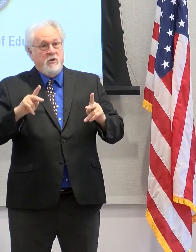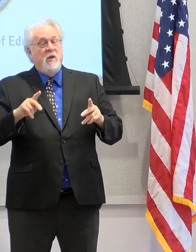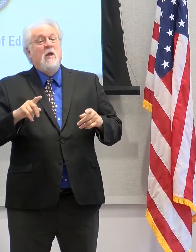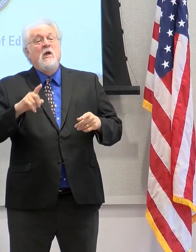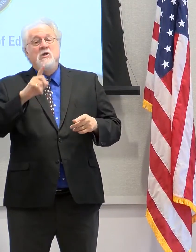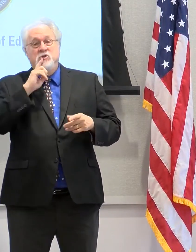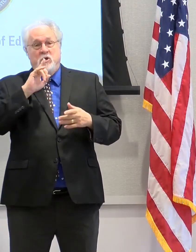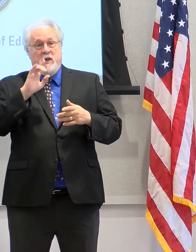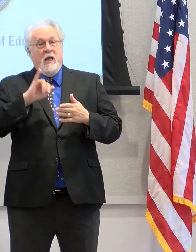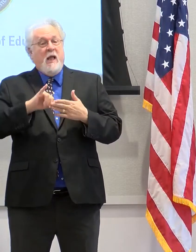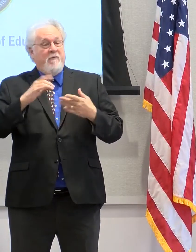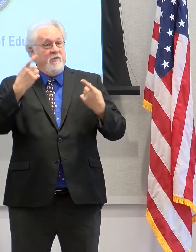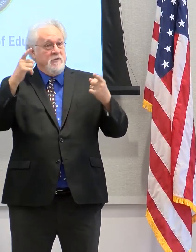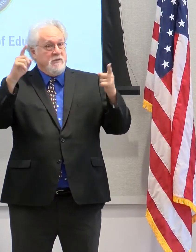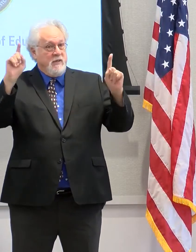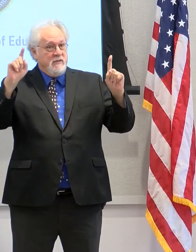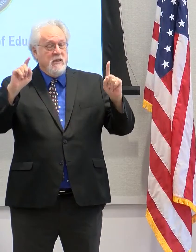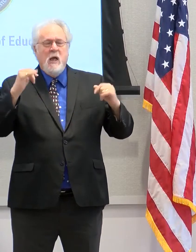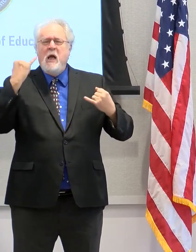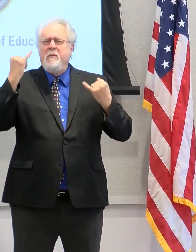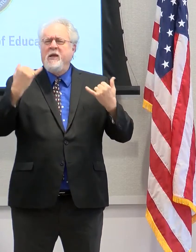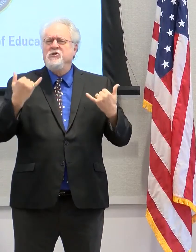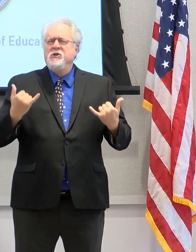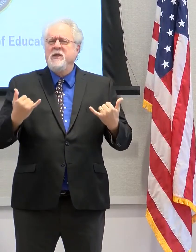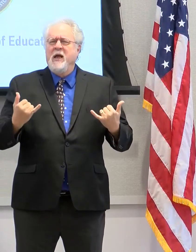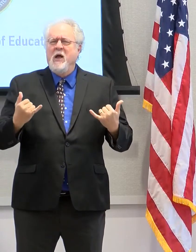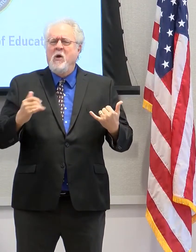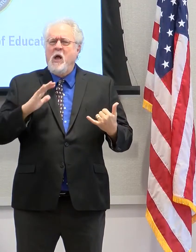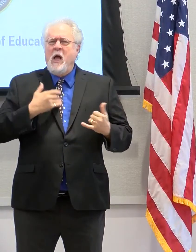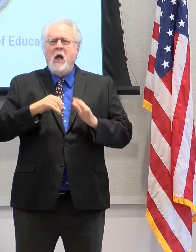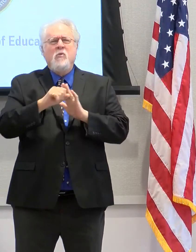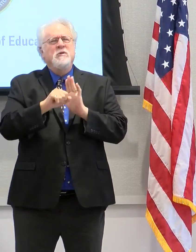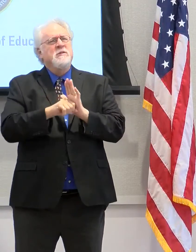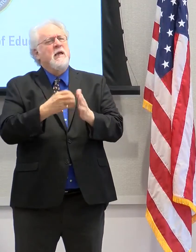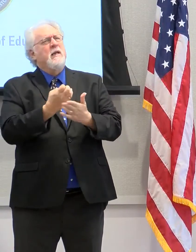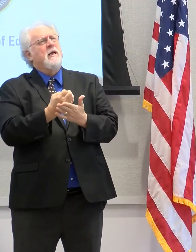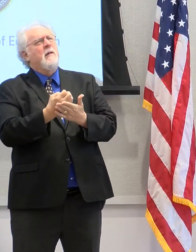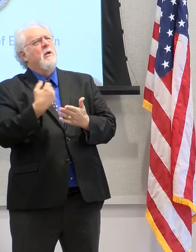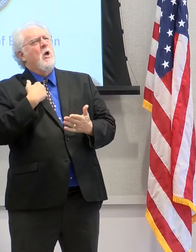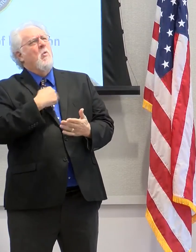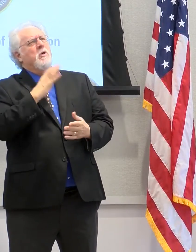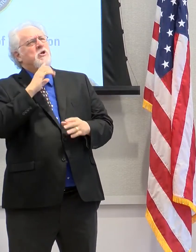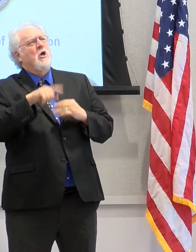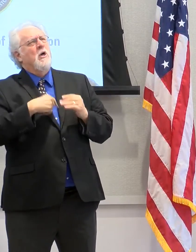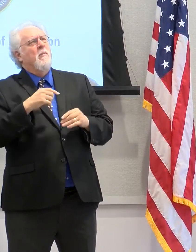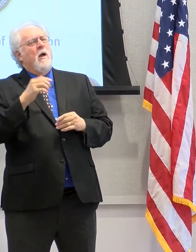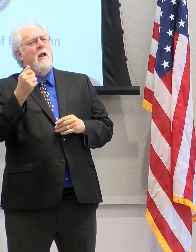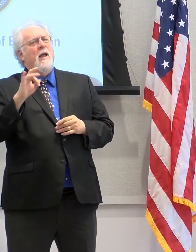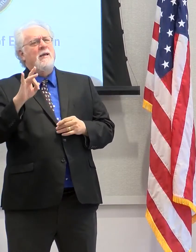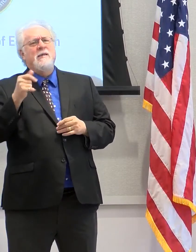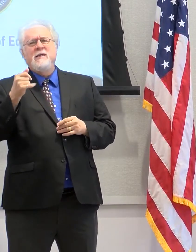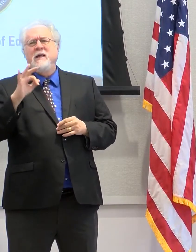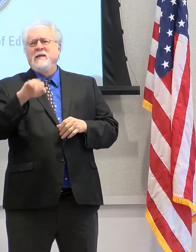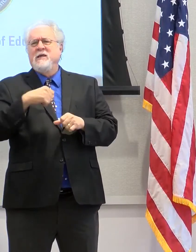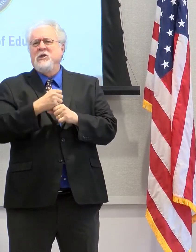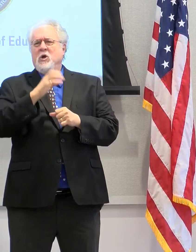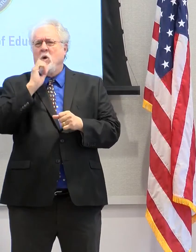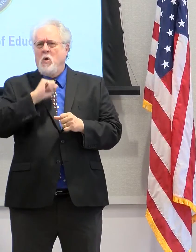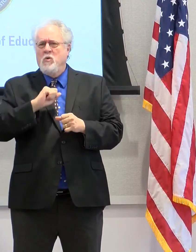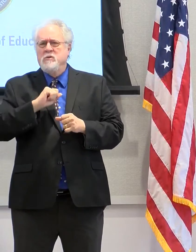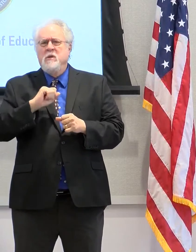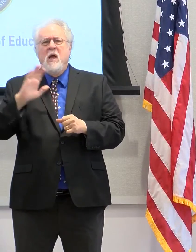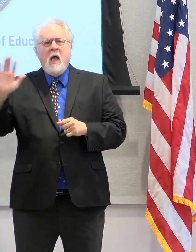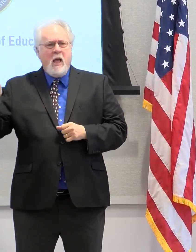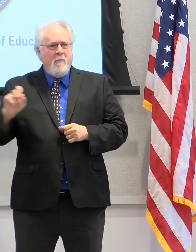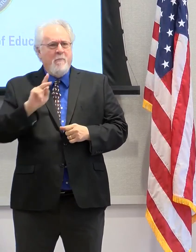certainly they're a great success. Imagine that now that in our state economy, we could talk about 18 and 19-year-olds adding